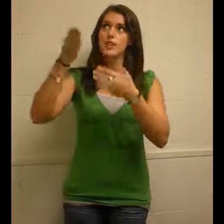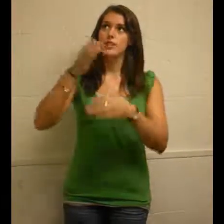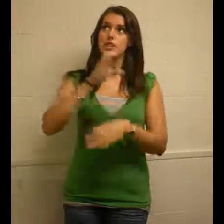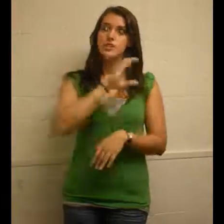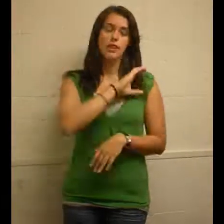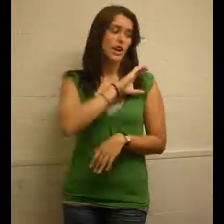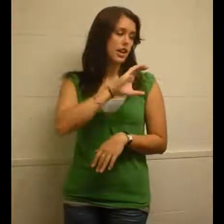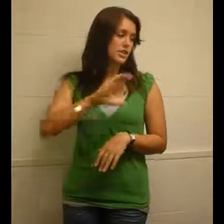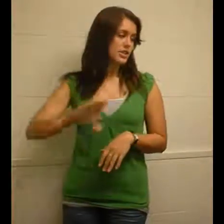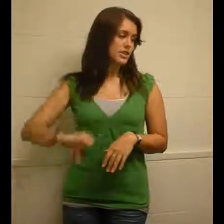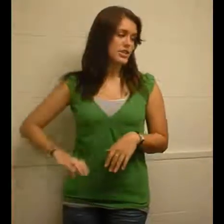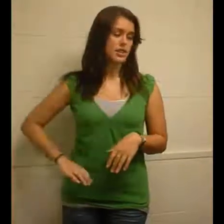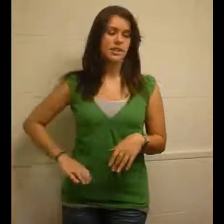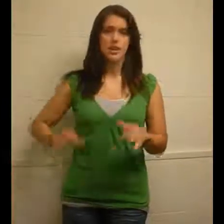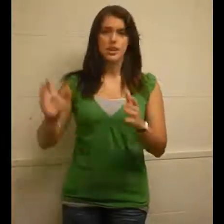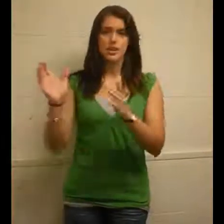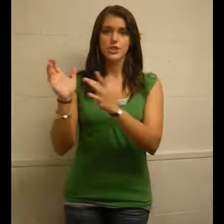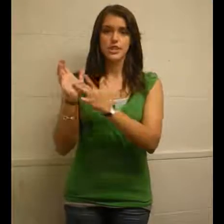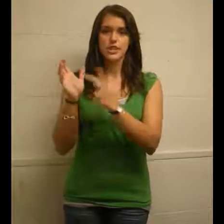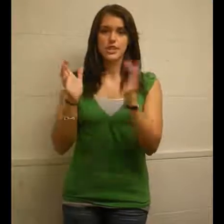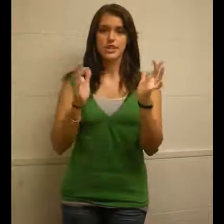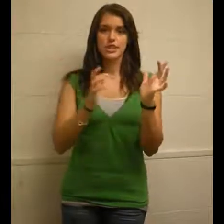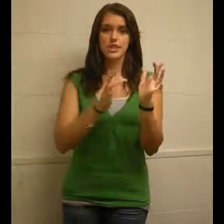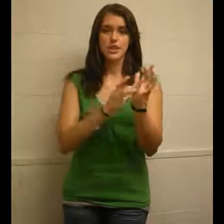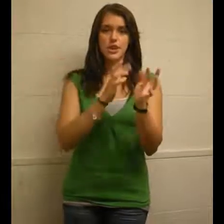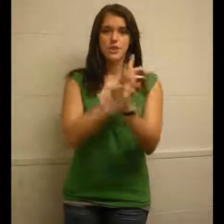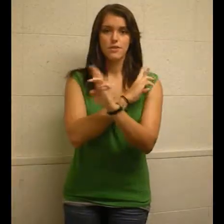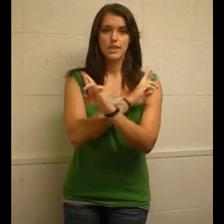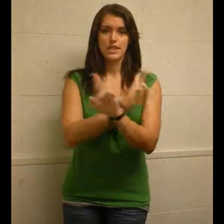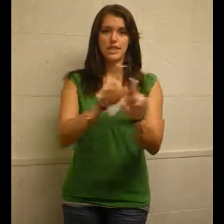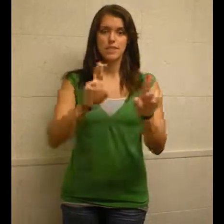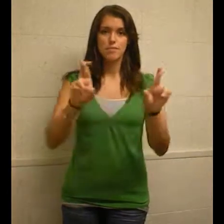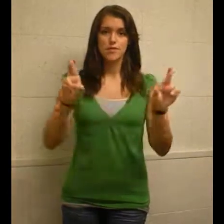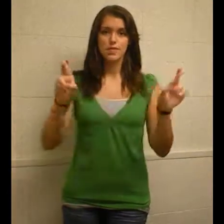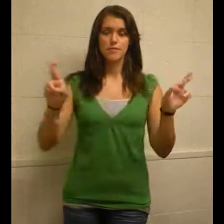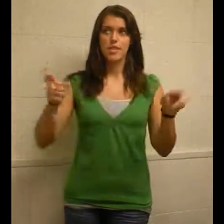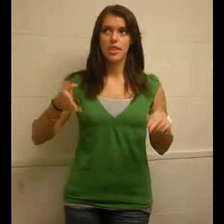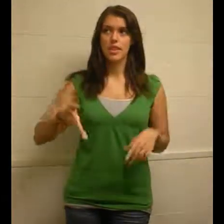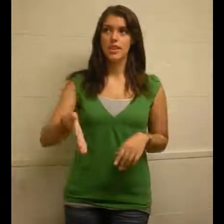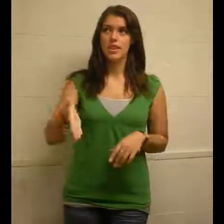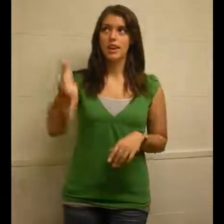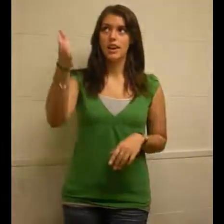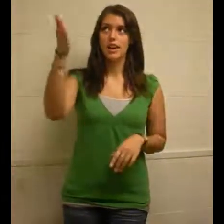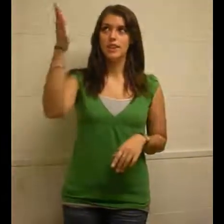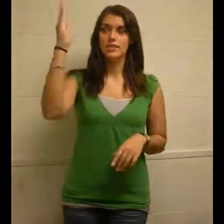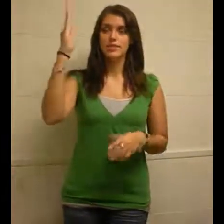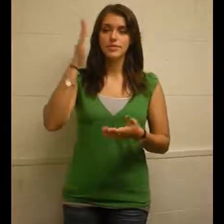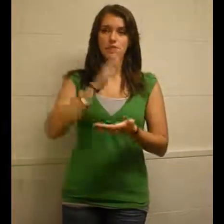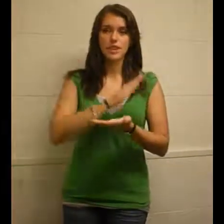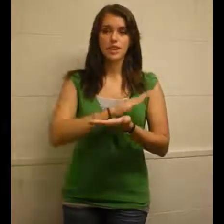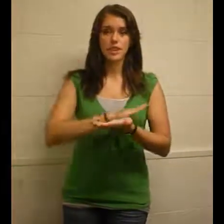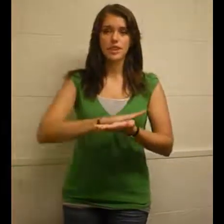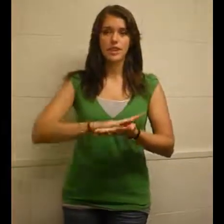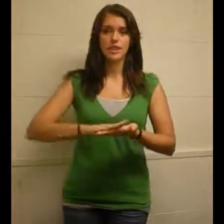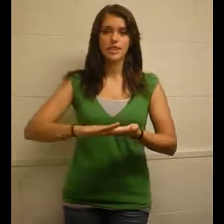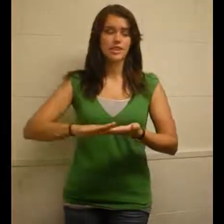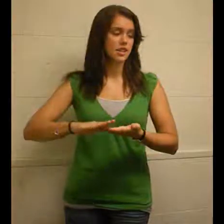to Christ, Jesus, Redeems, God, Cleans,